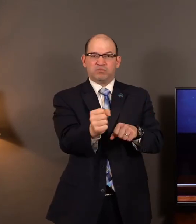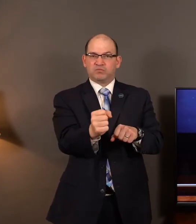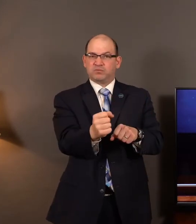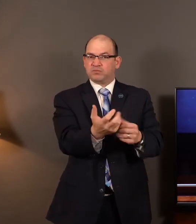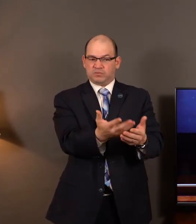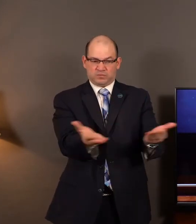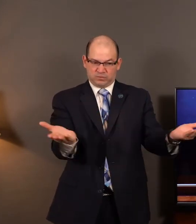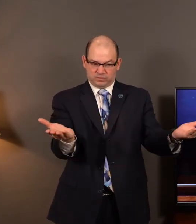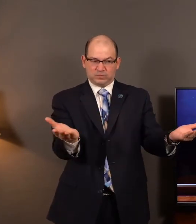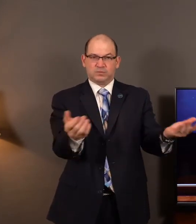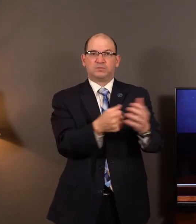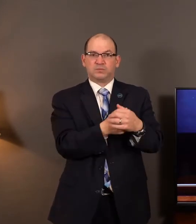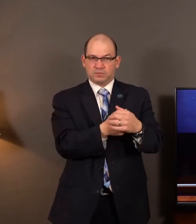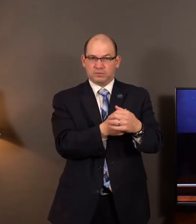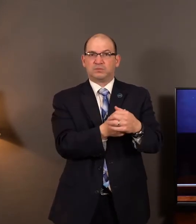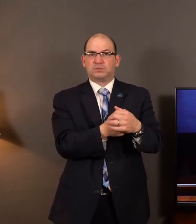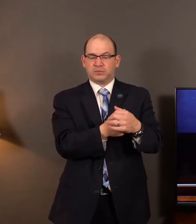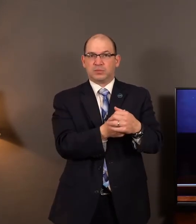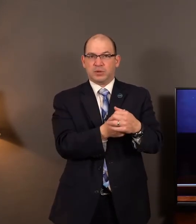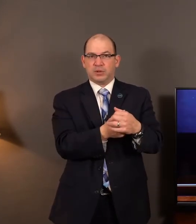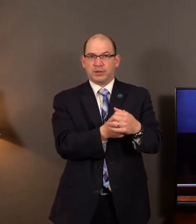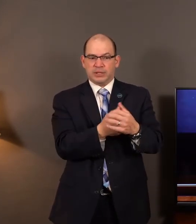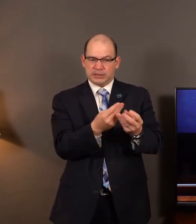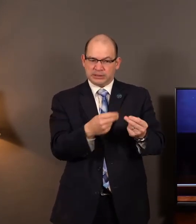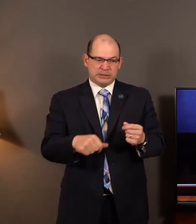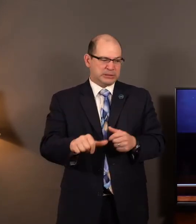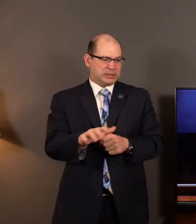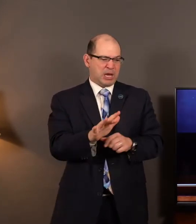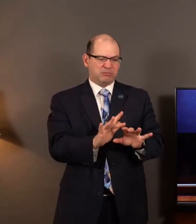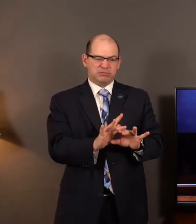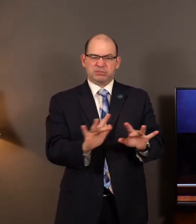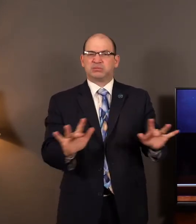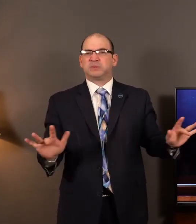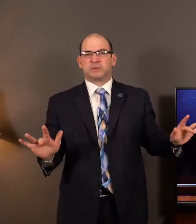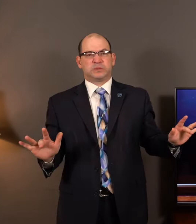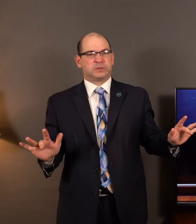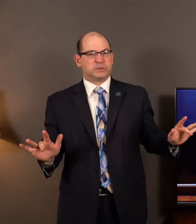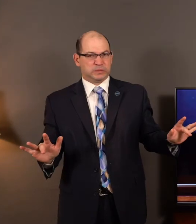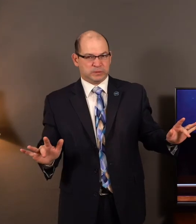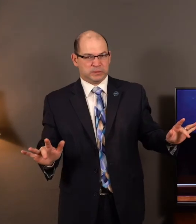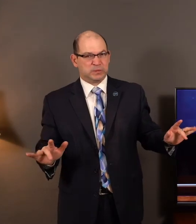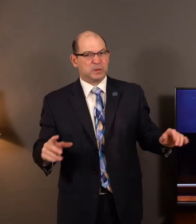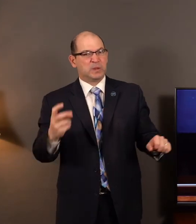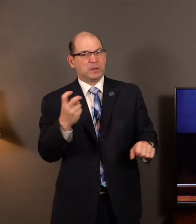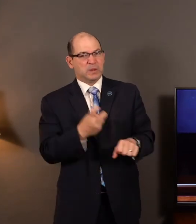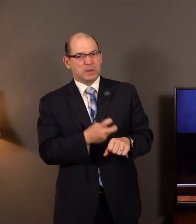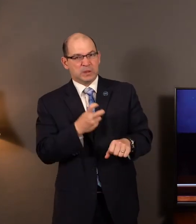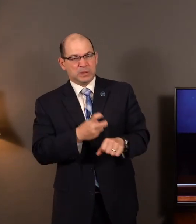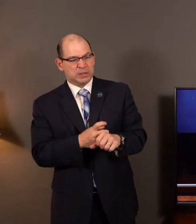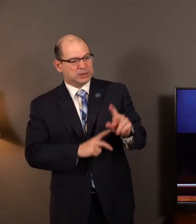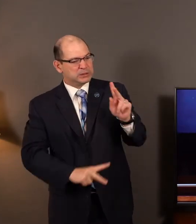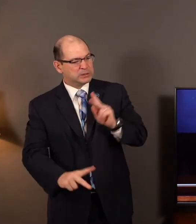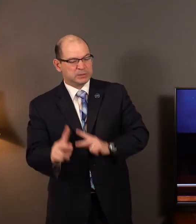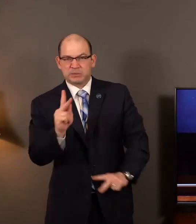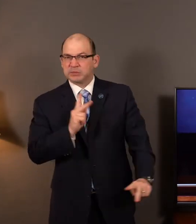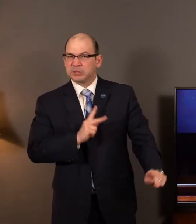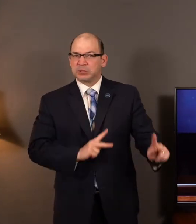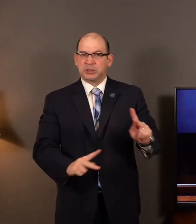And as a result of this, the land is barren. They're in a time of great famine. And the people literally are paying